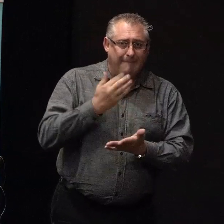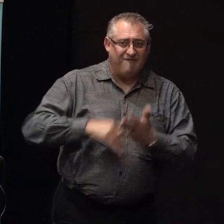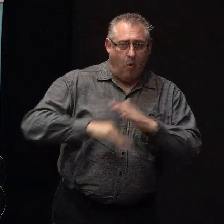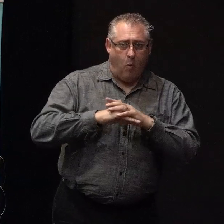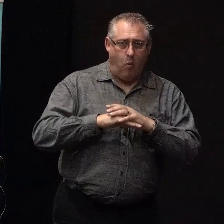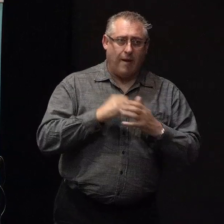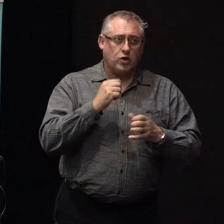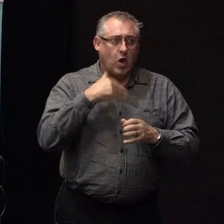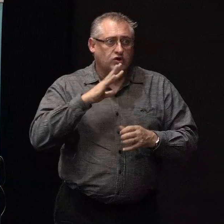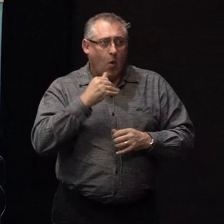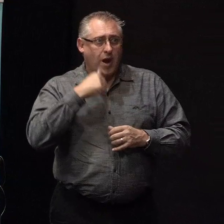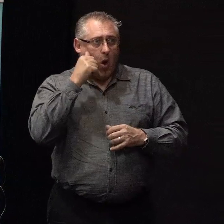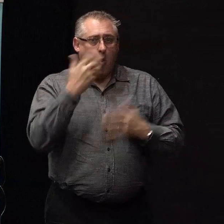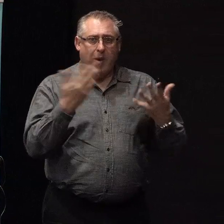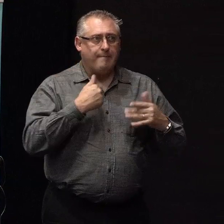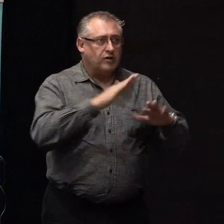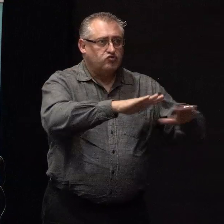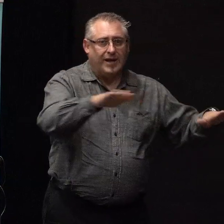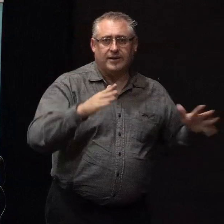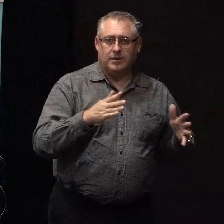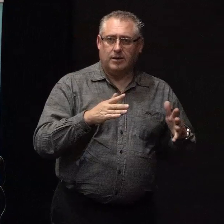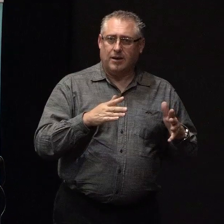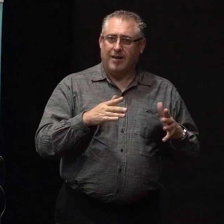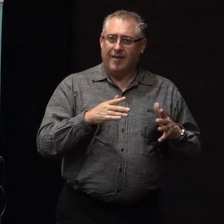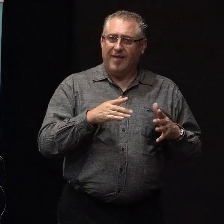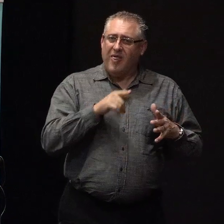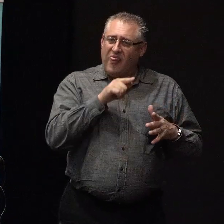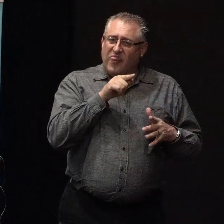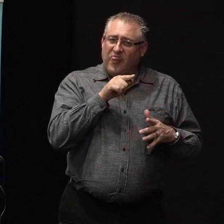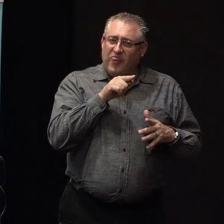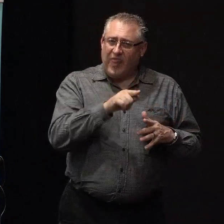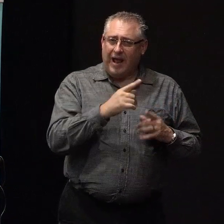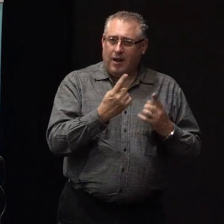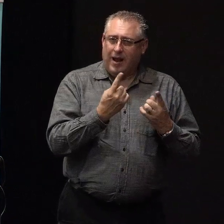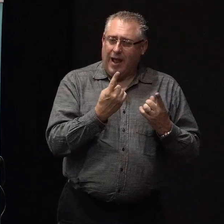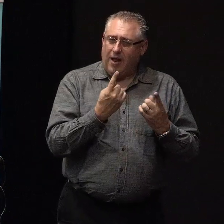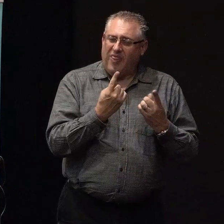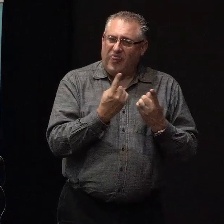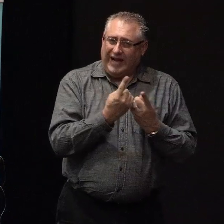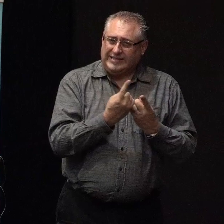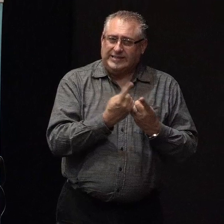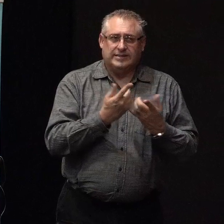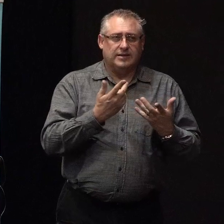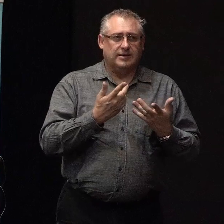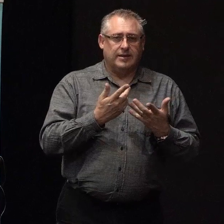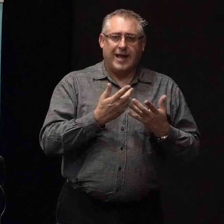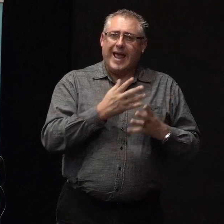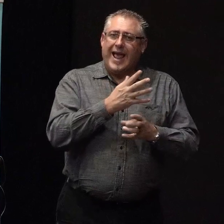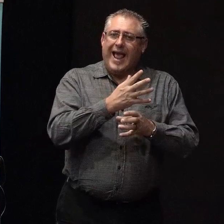These are the things that charge our cell phones. These are the things that keep our